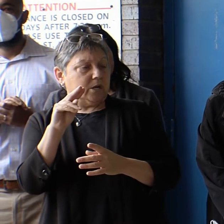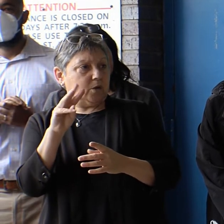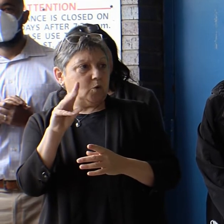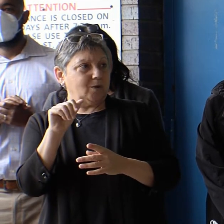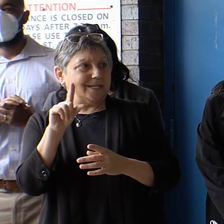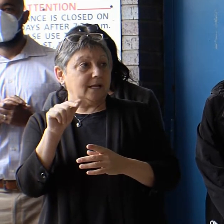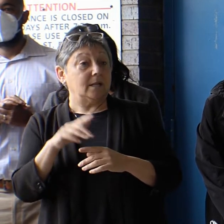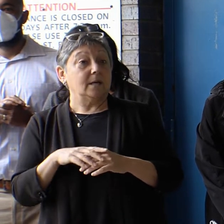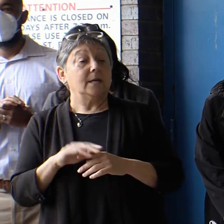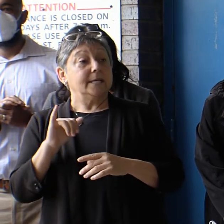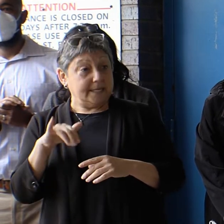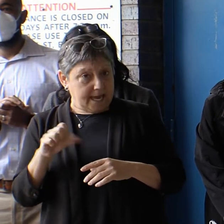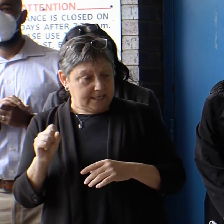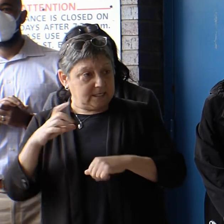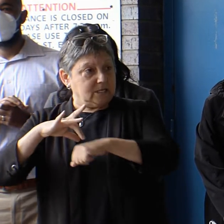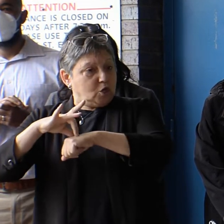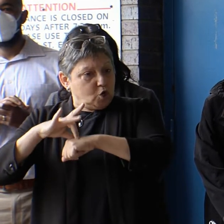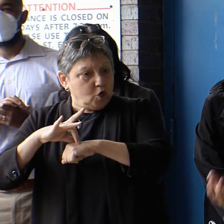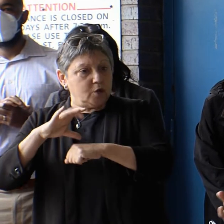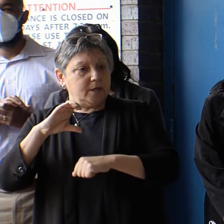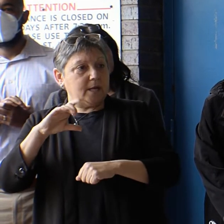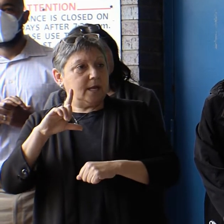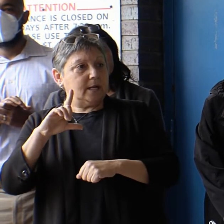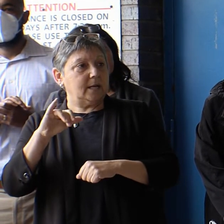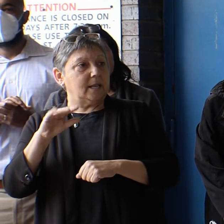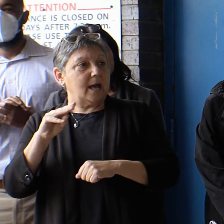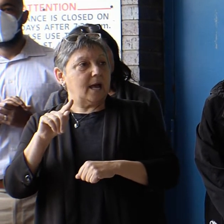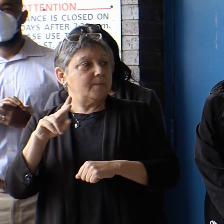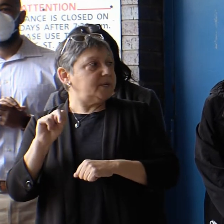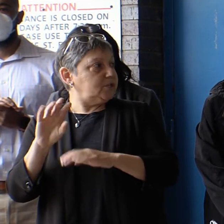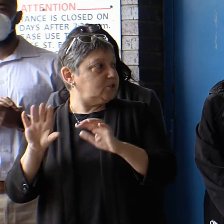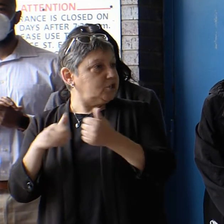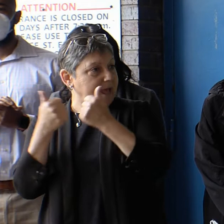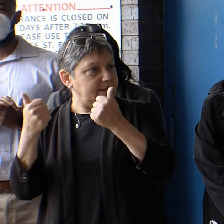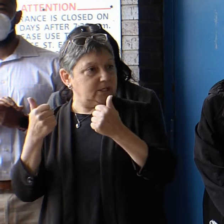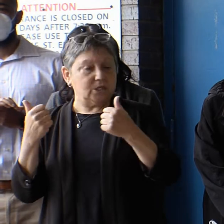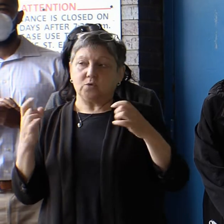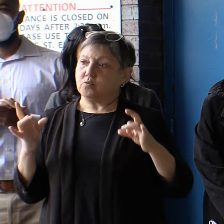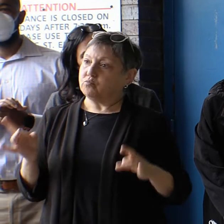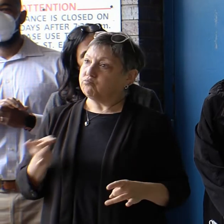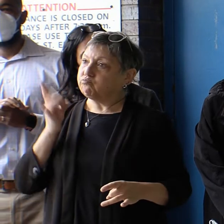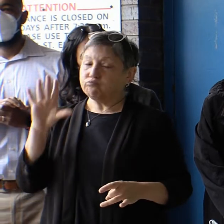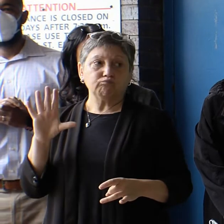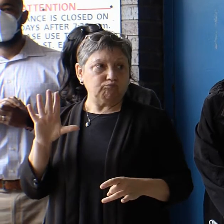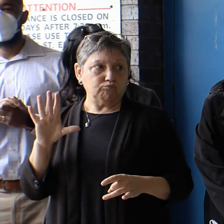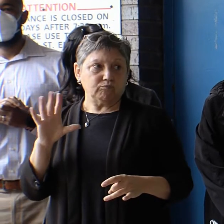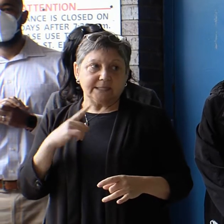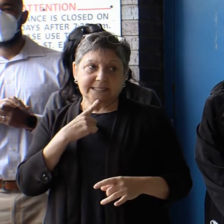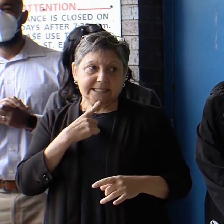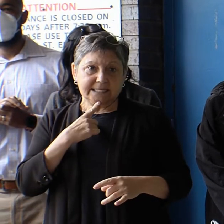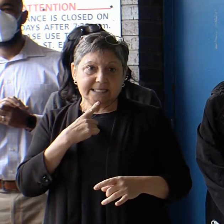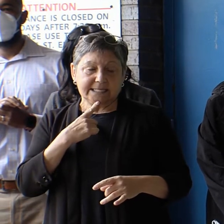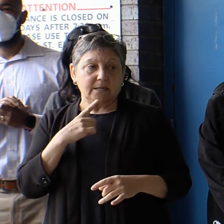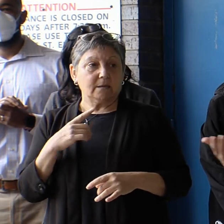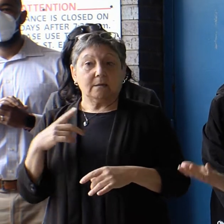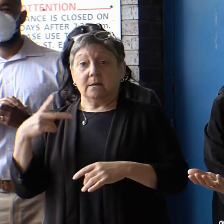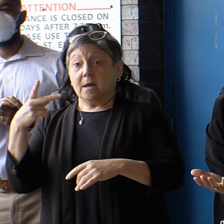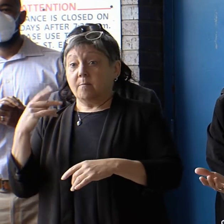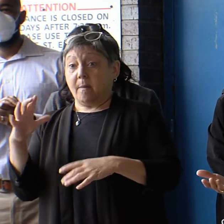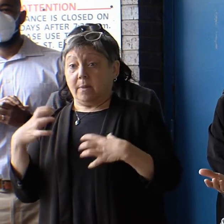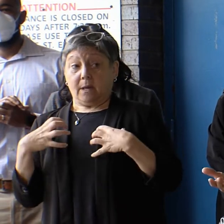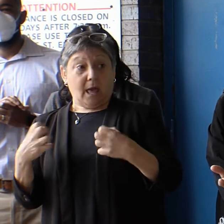climate challenges we face are urgent. Of course, we stand in a moment where public health has been